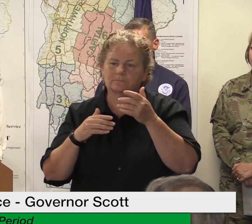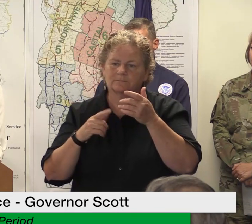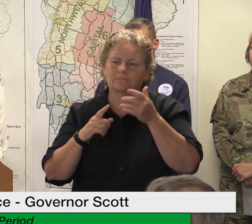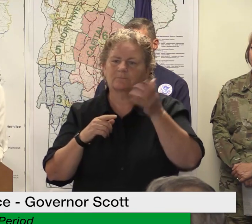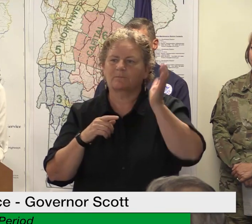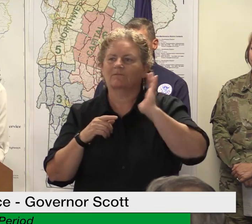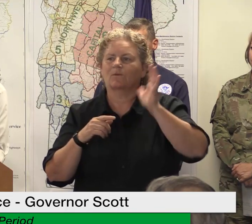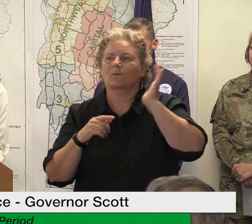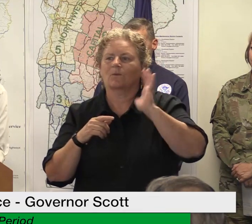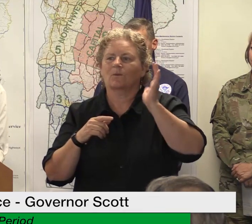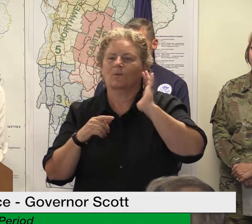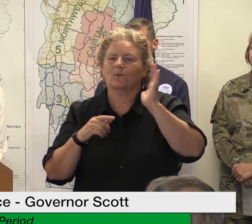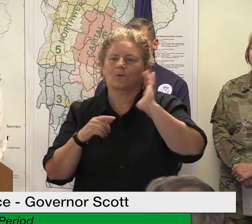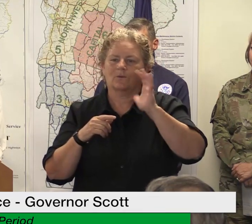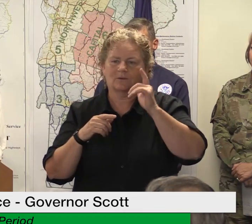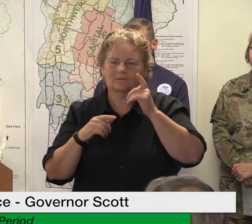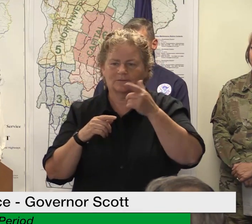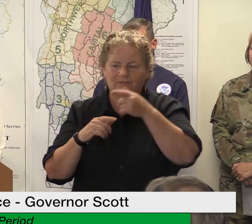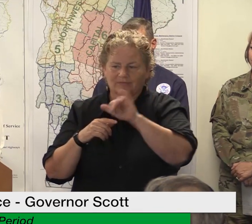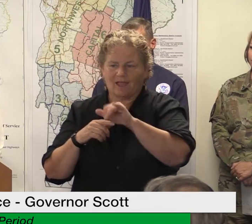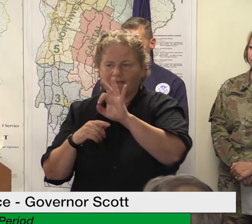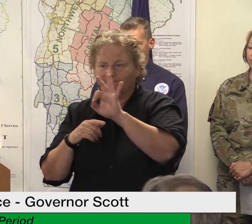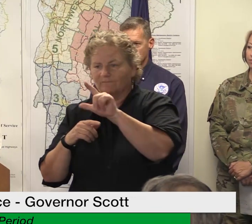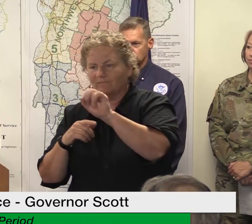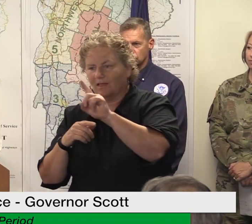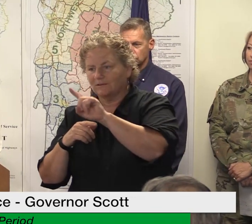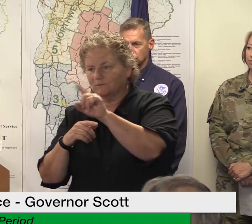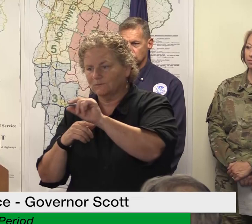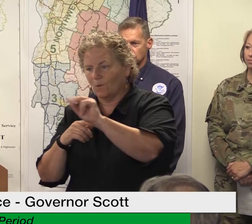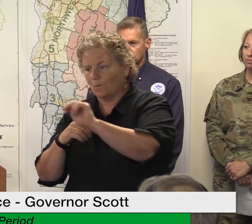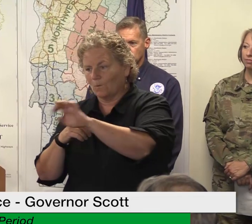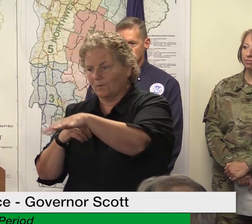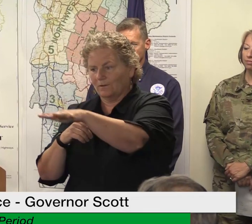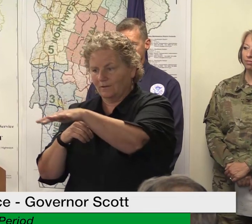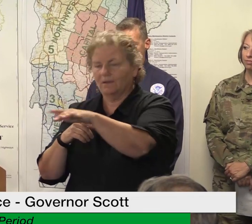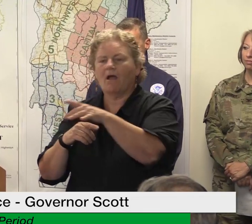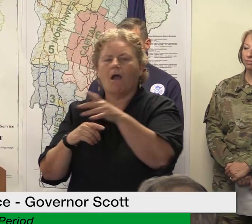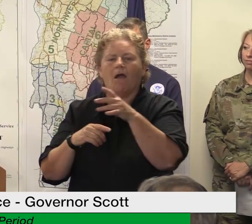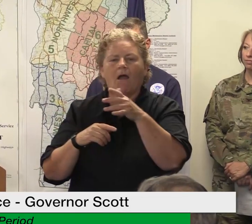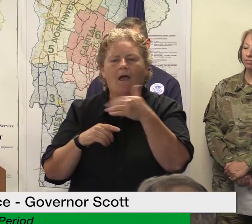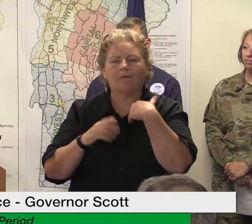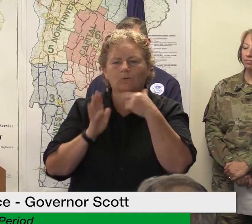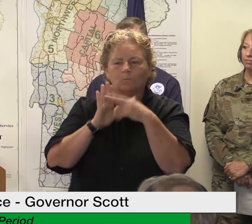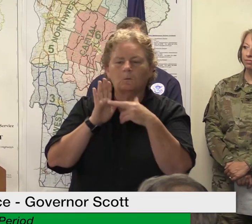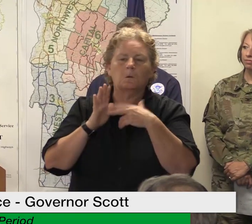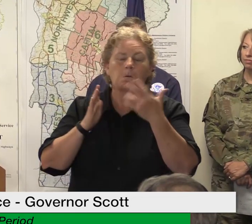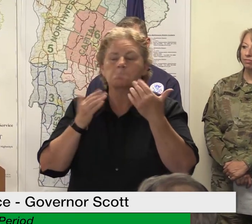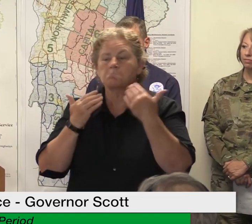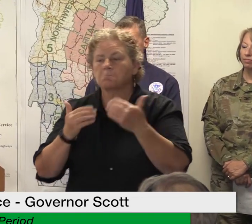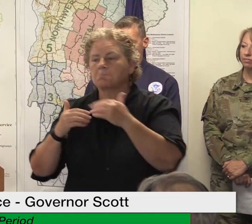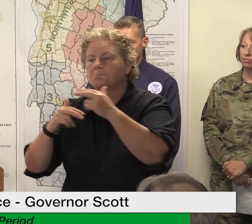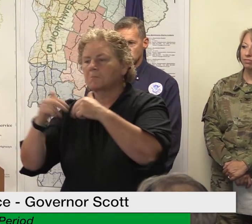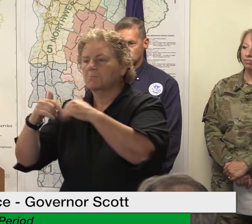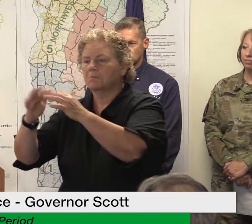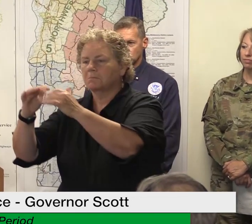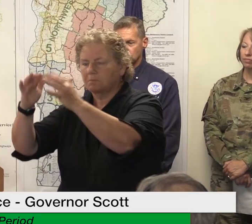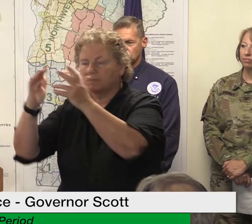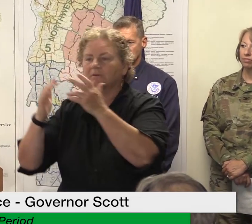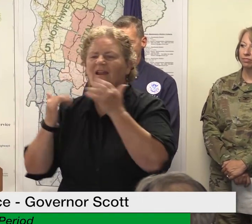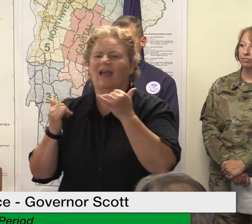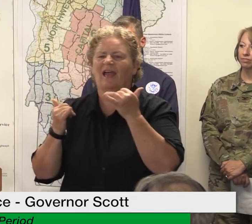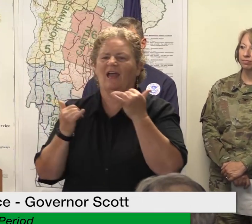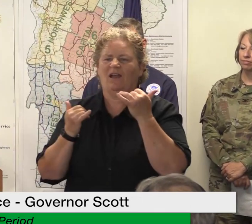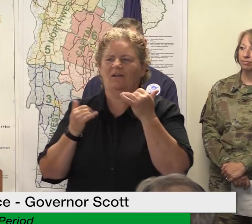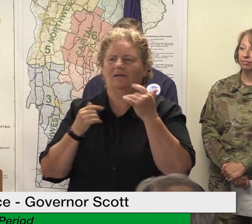when you're building new for instance uh you might not put anybody on the first floor you would put people second third